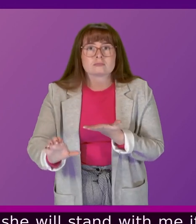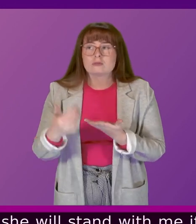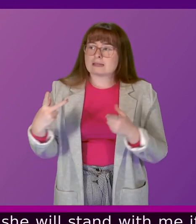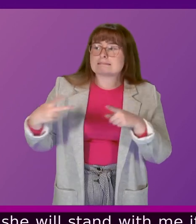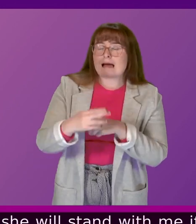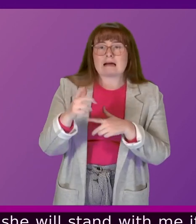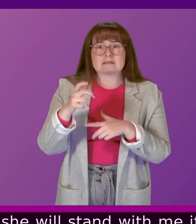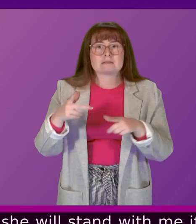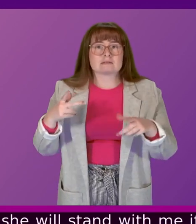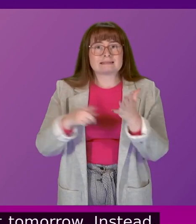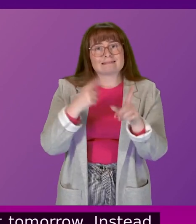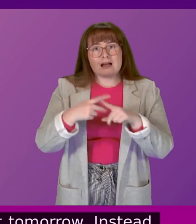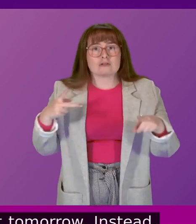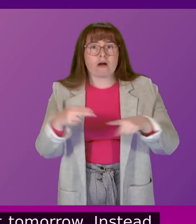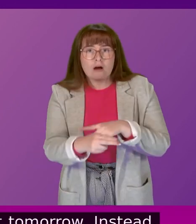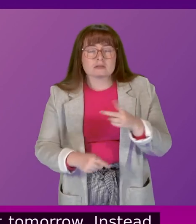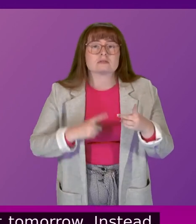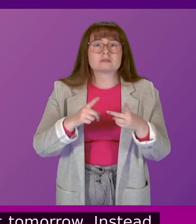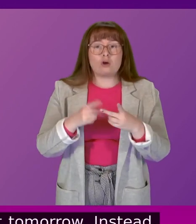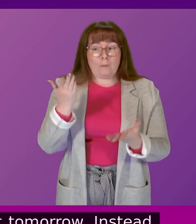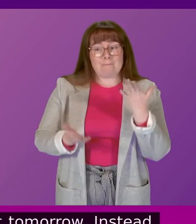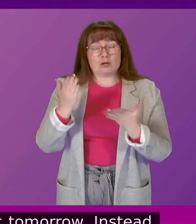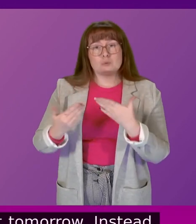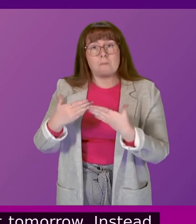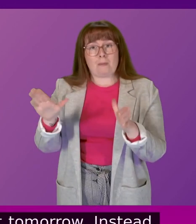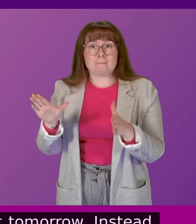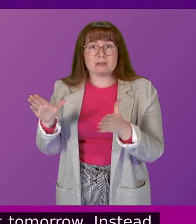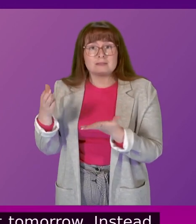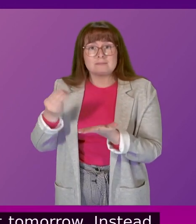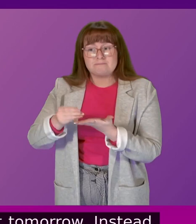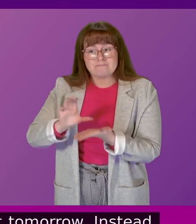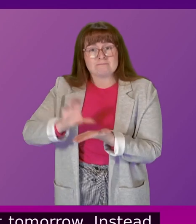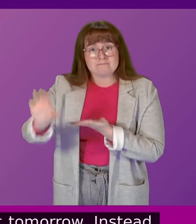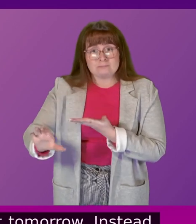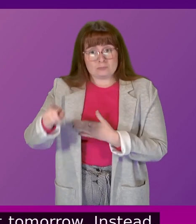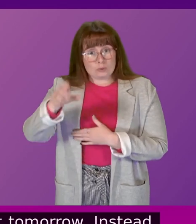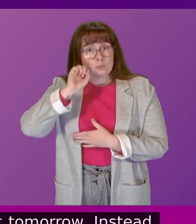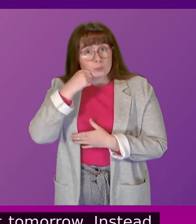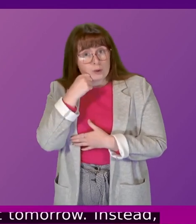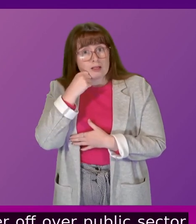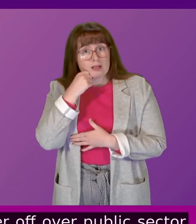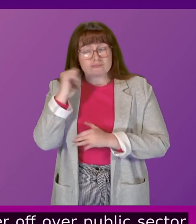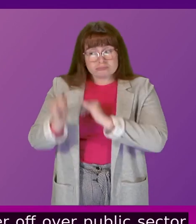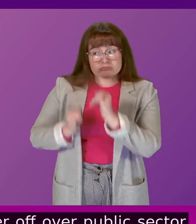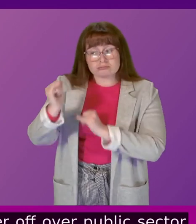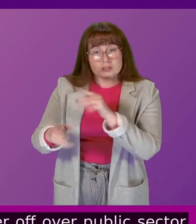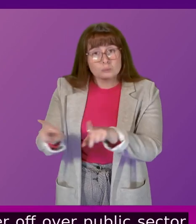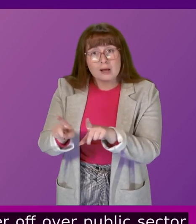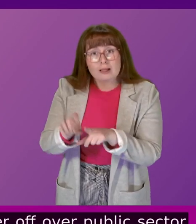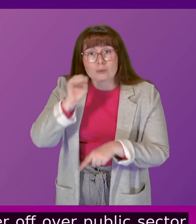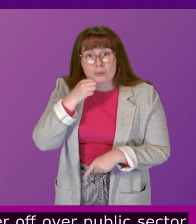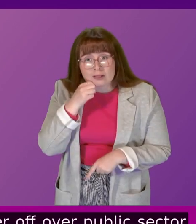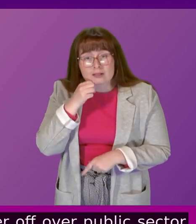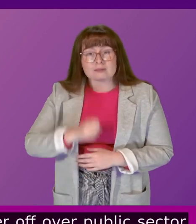cuts for the better off over public sector funding that she will be equally criticising him for